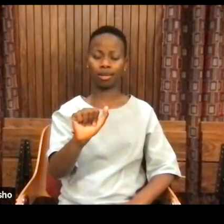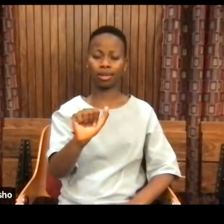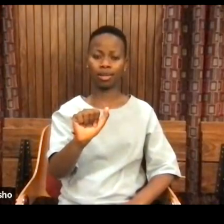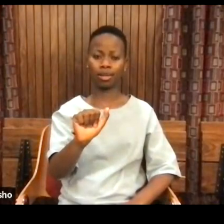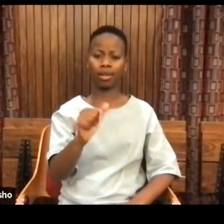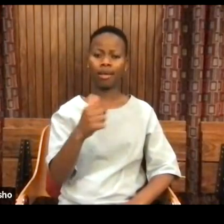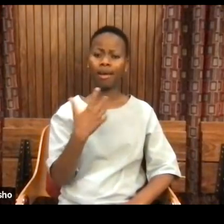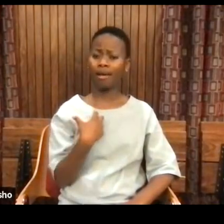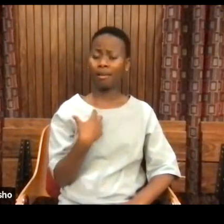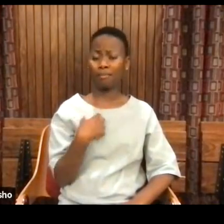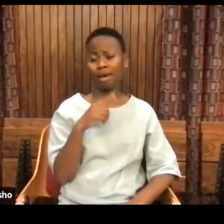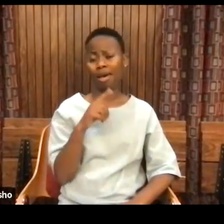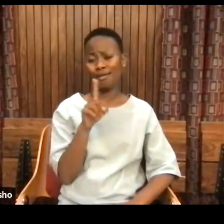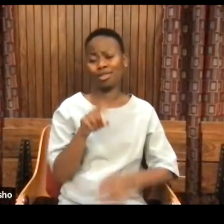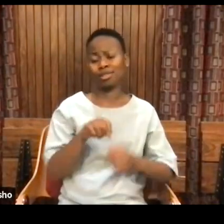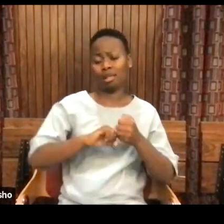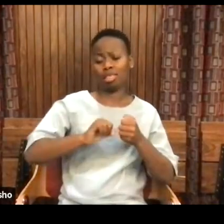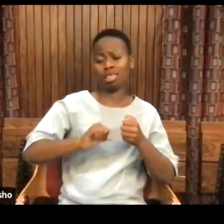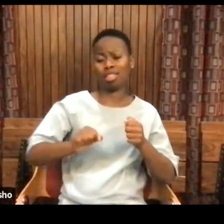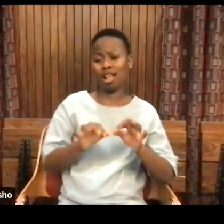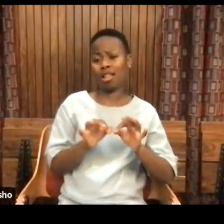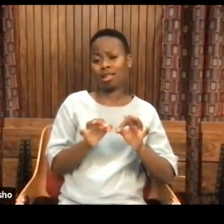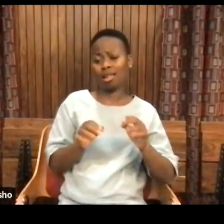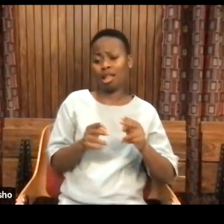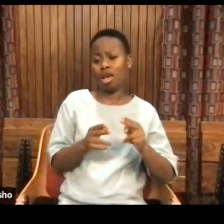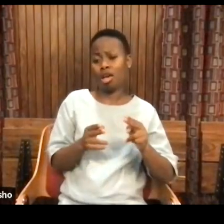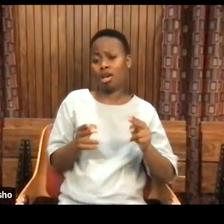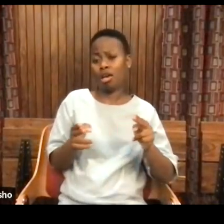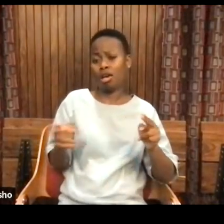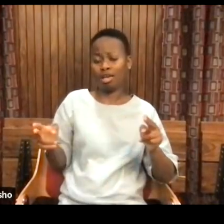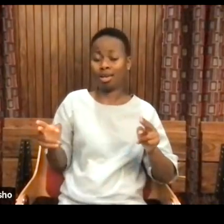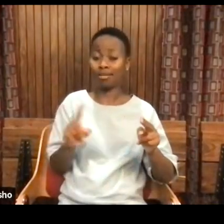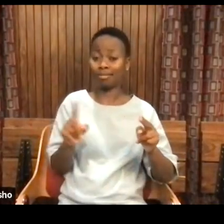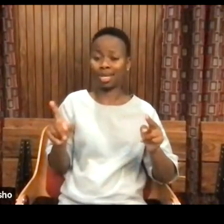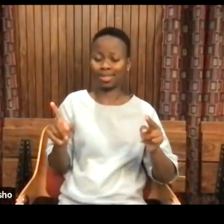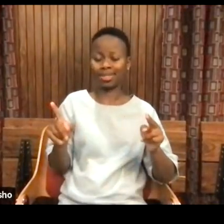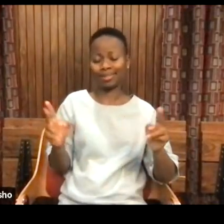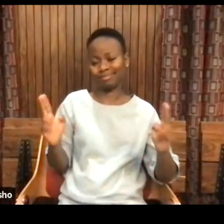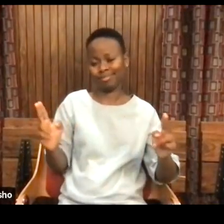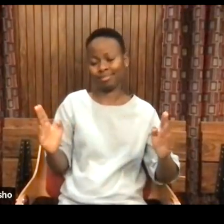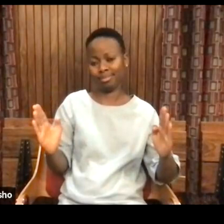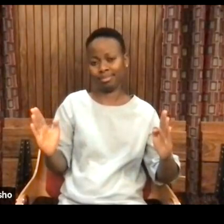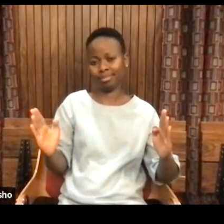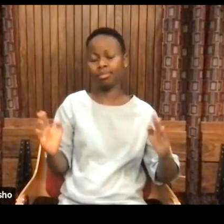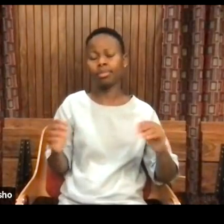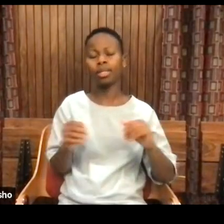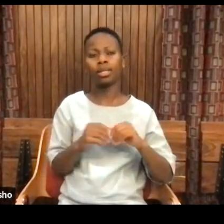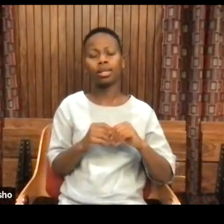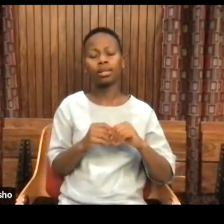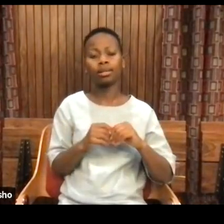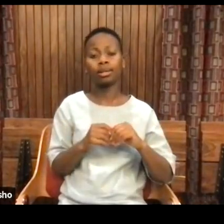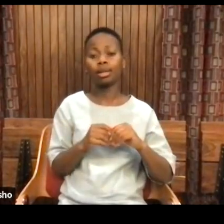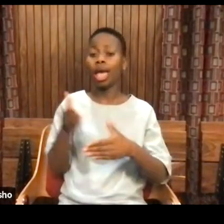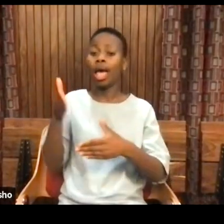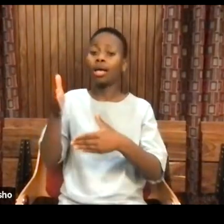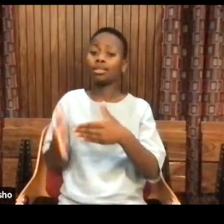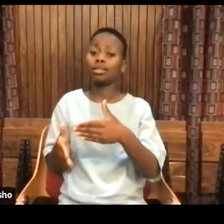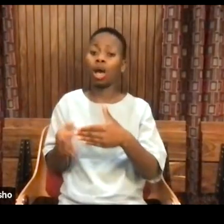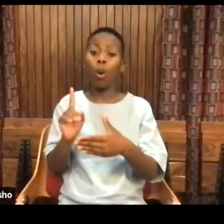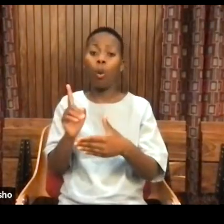I have a long question, but it all ends at what's the point?